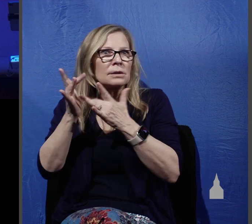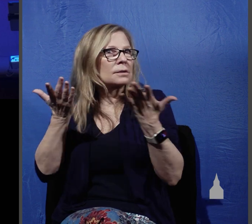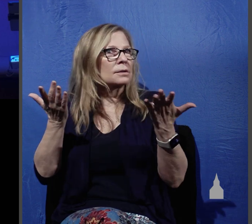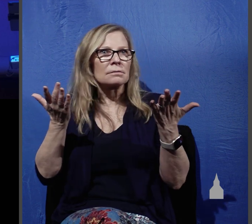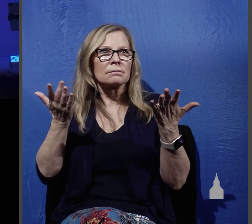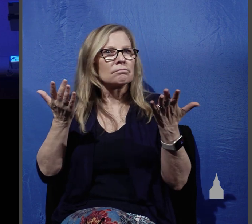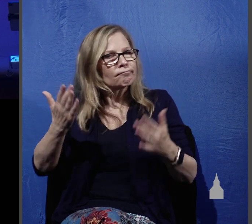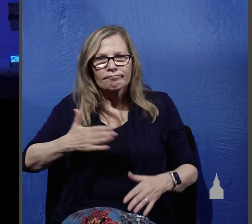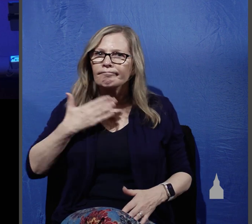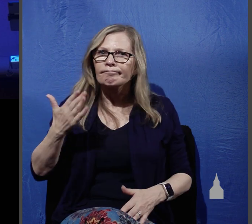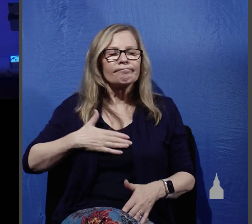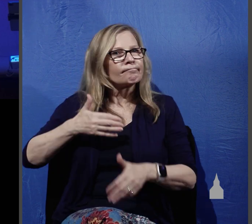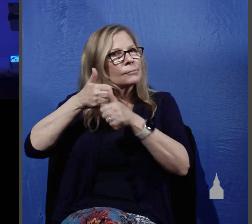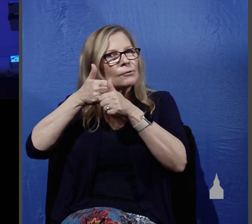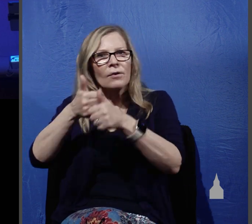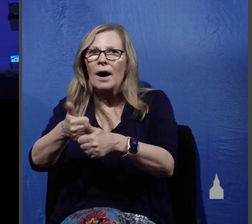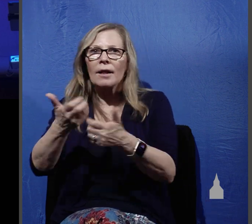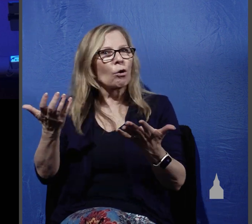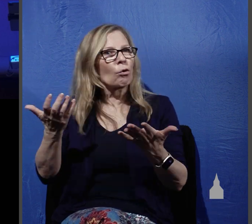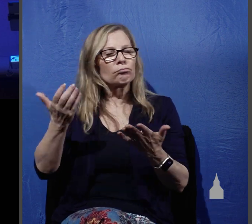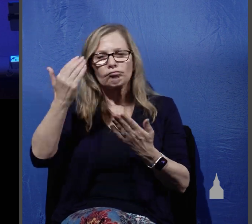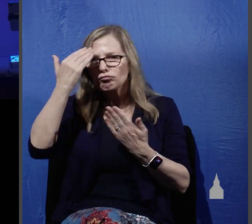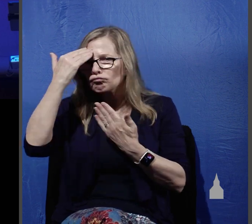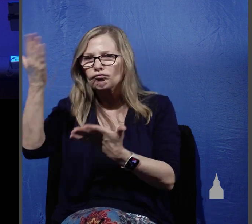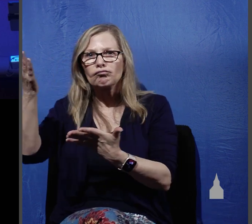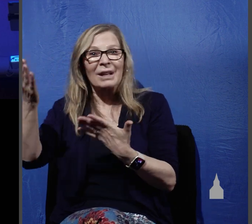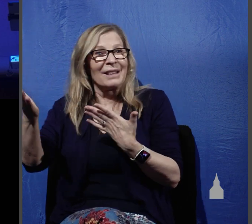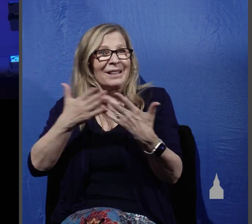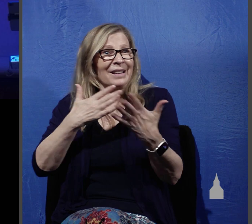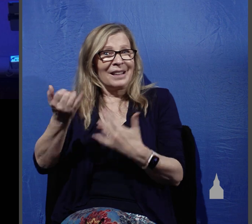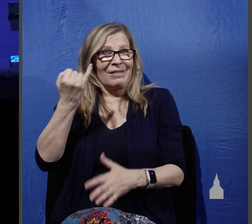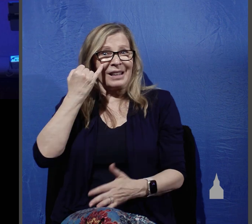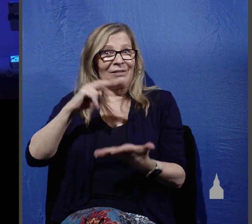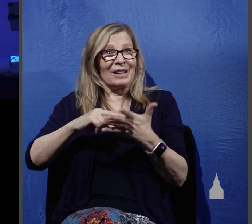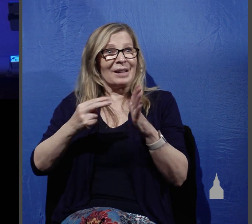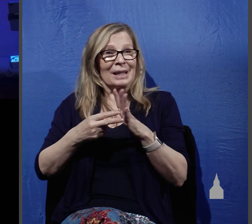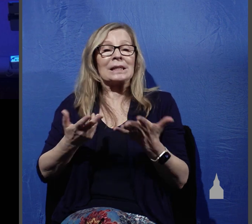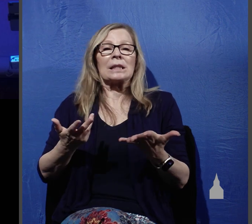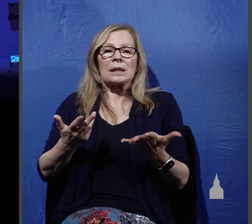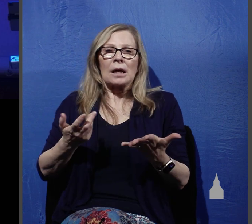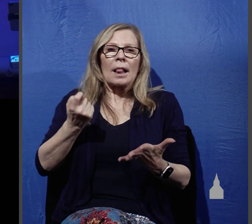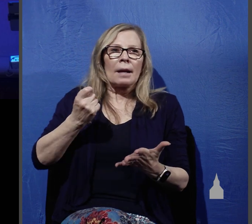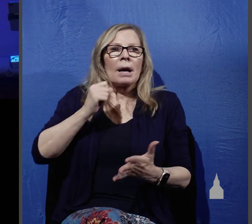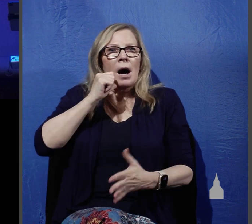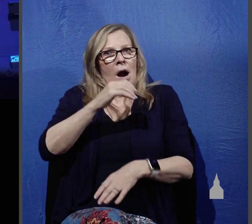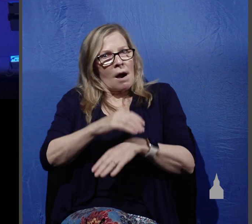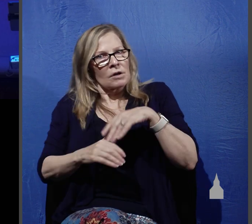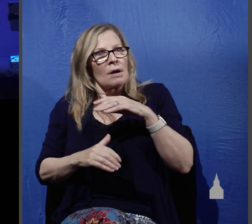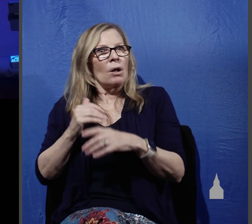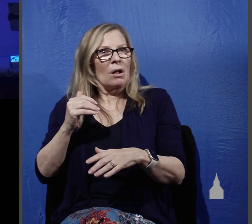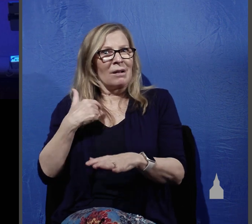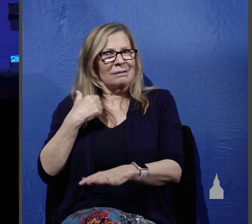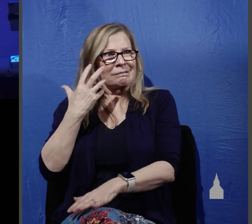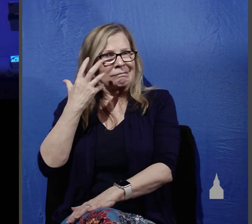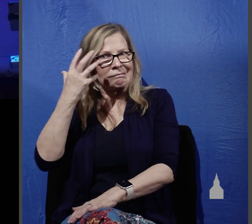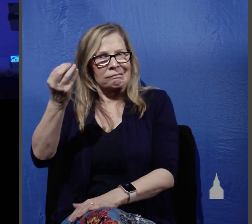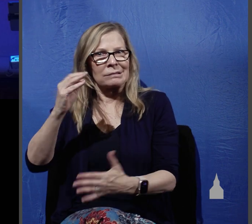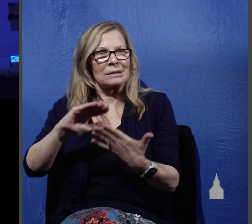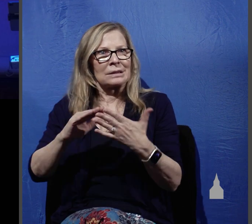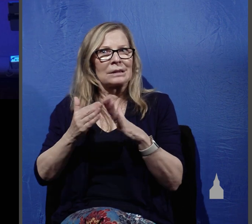were willing to follow and obey him, even if it meant being uncomfortable by going into towns and villages that they